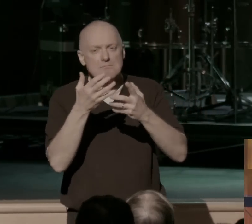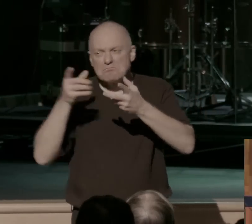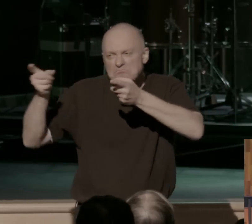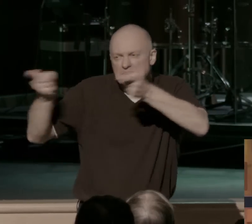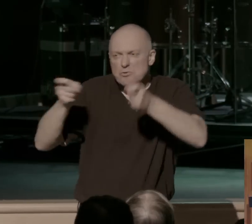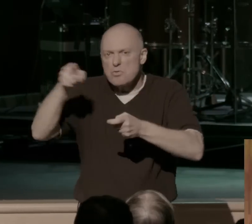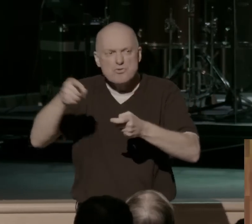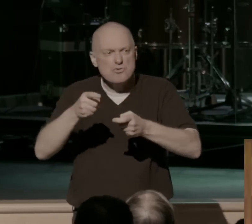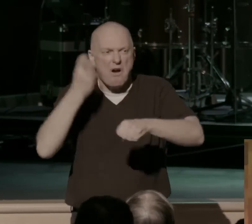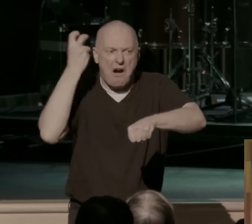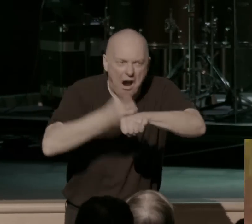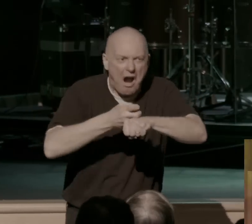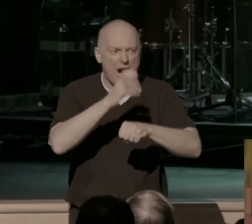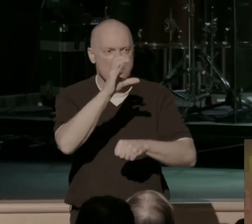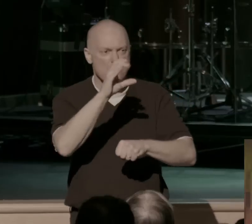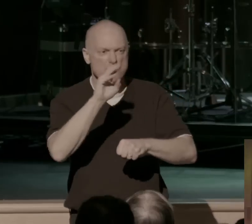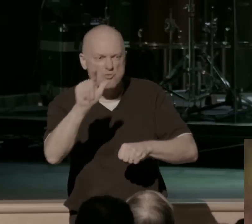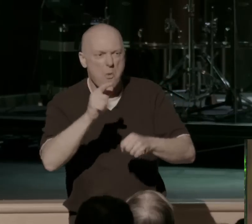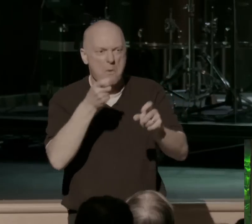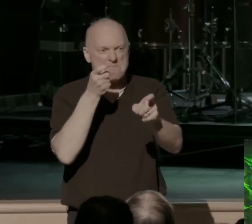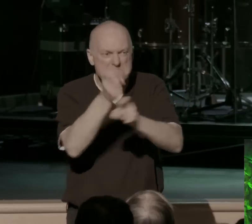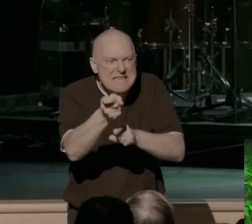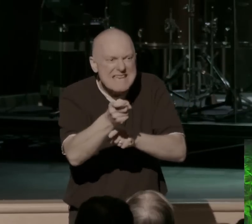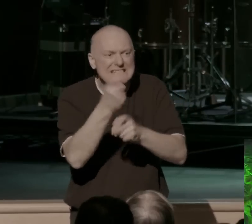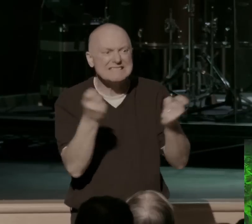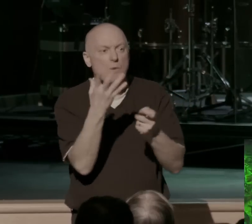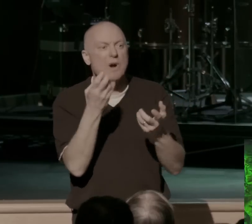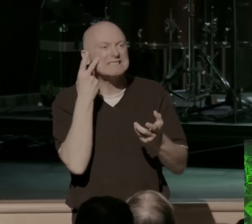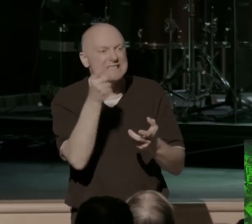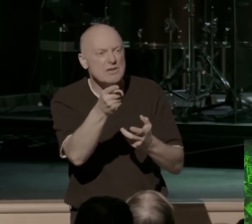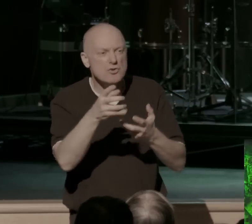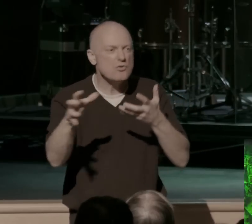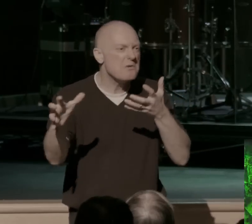harsh and cruel and mean, because sin wants to see you totally destroyed.